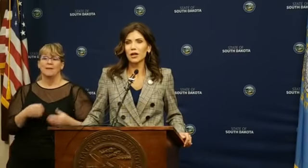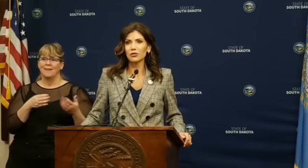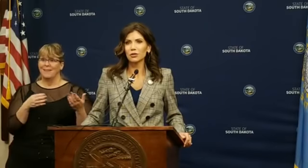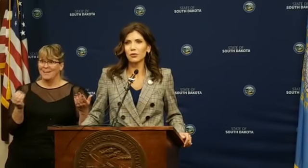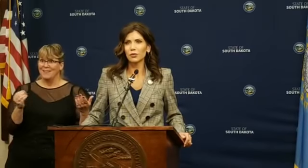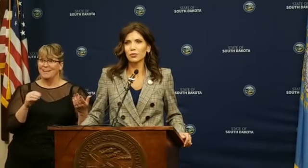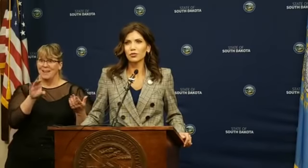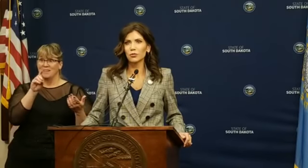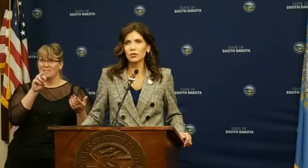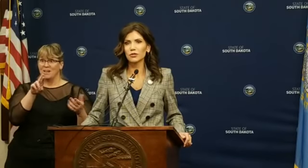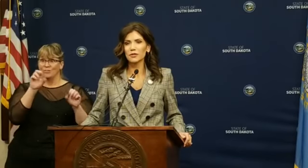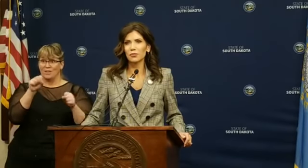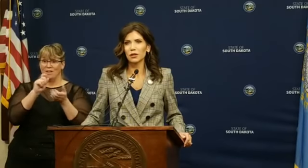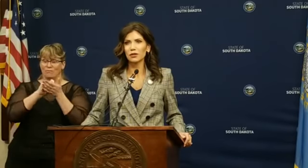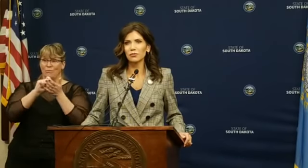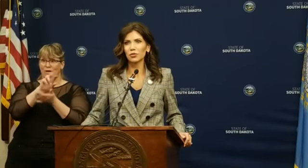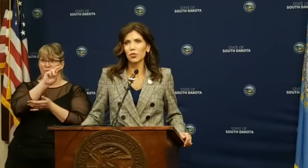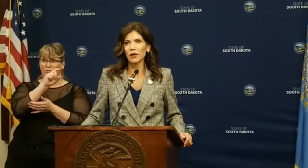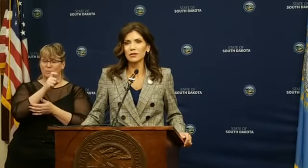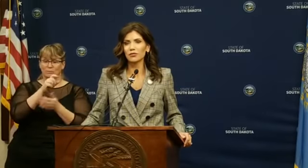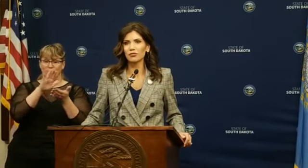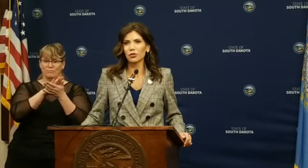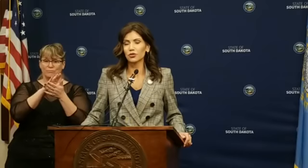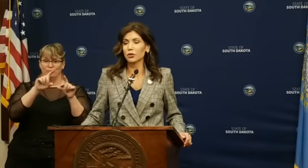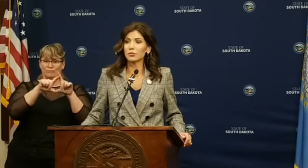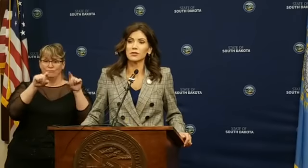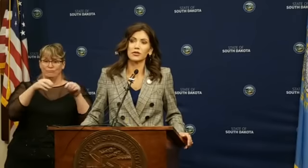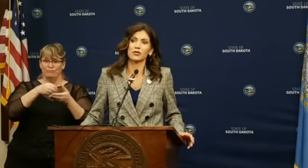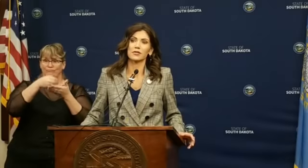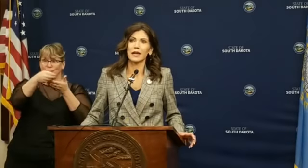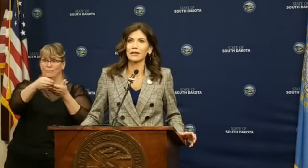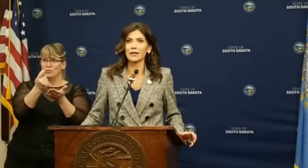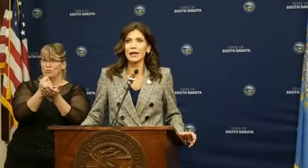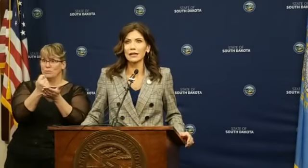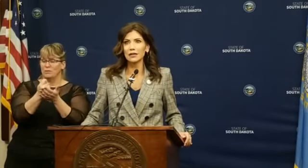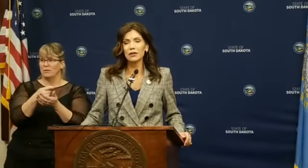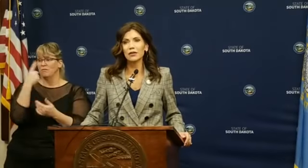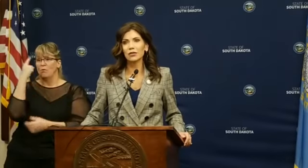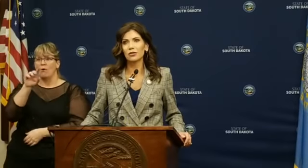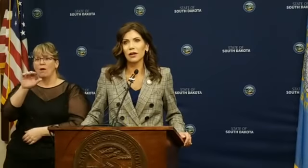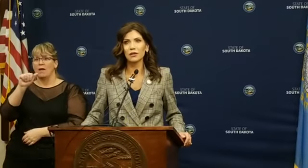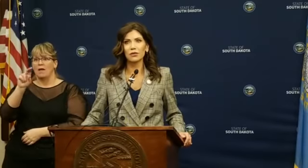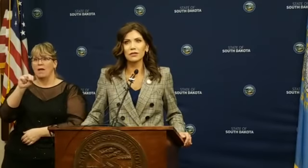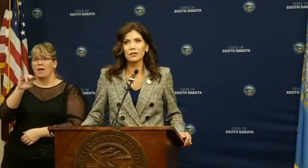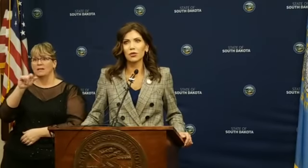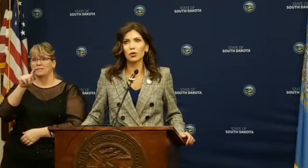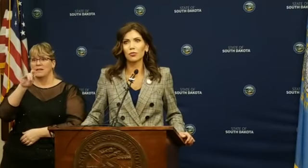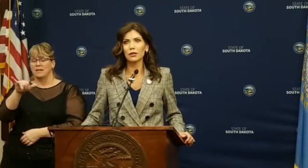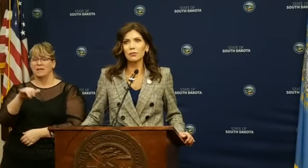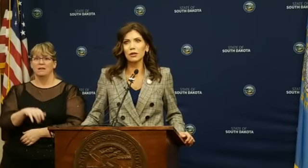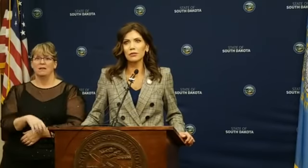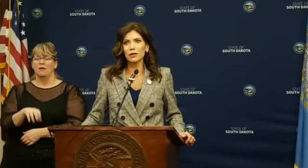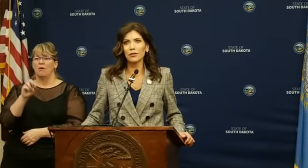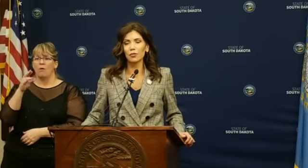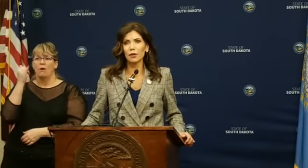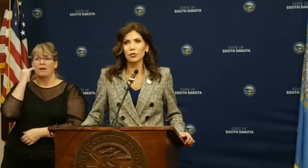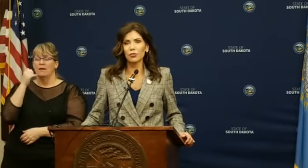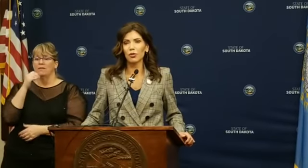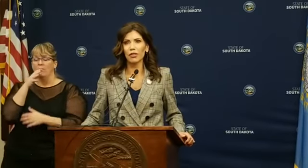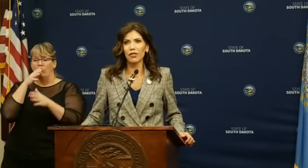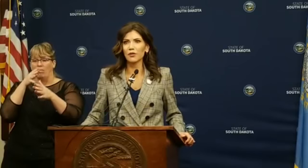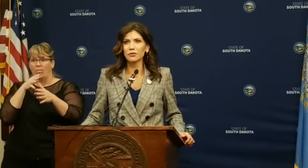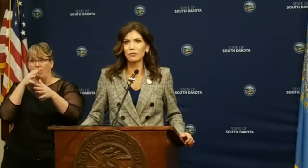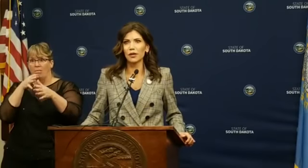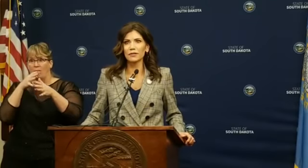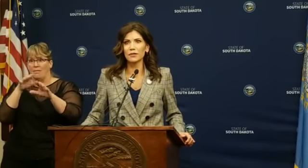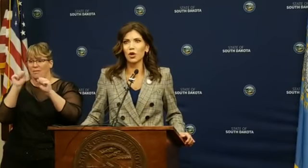a doctor can write a prescription to somebody who wants it for a treatment such as anxiety or anorexia or bulimia, and they'll be able to